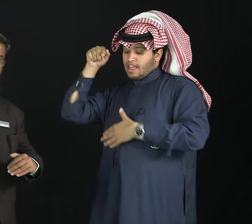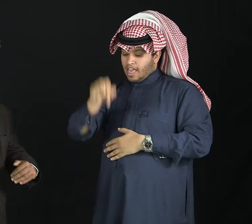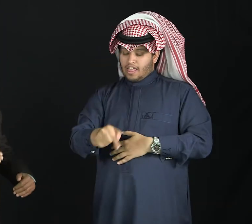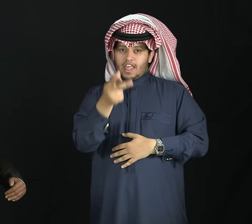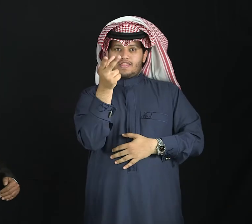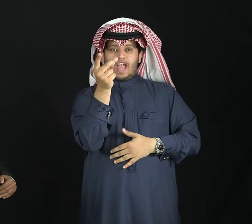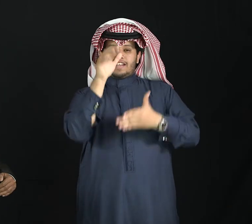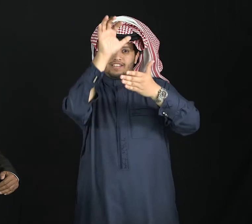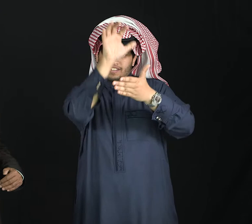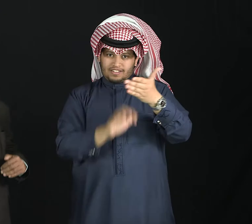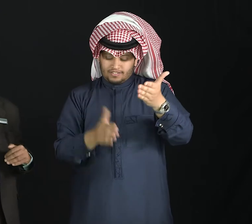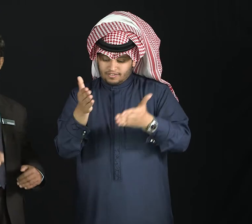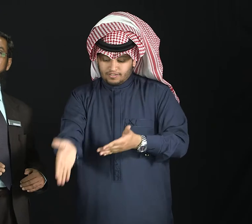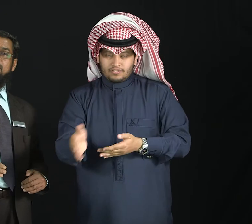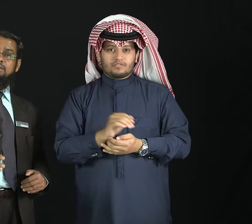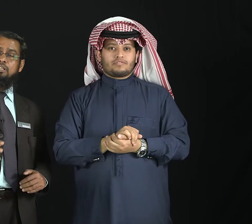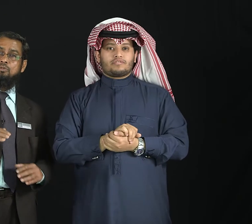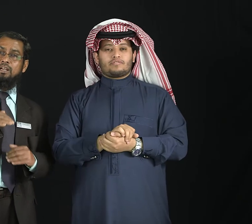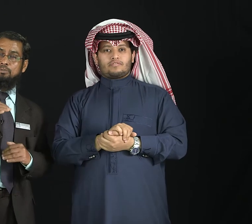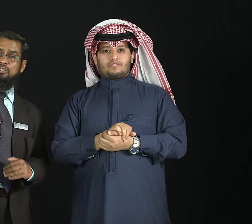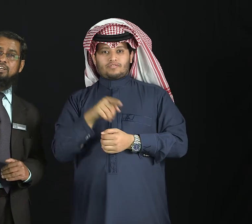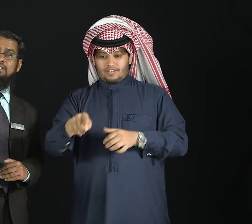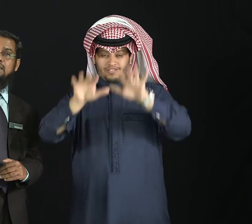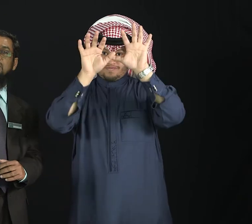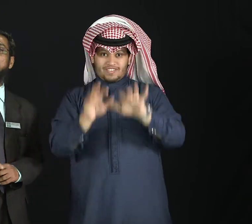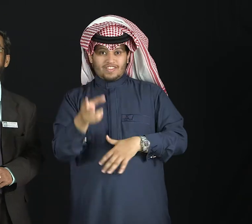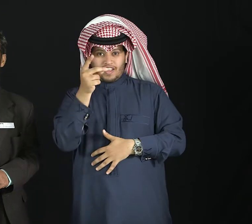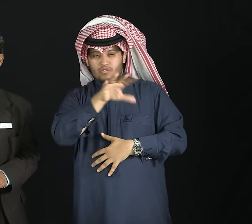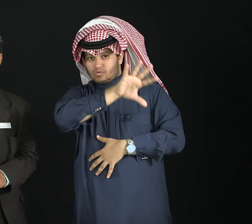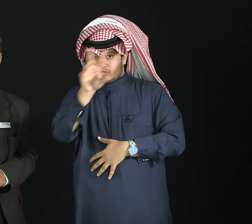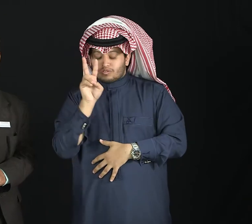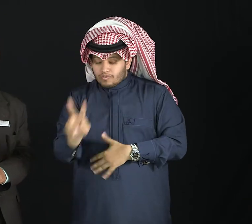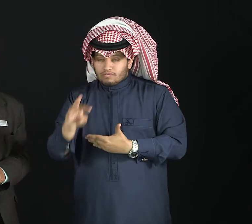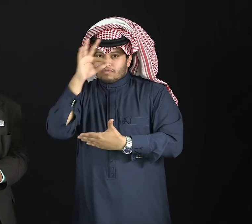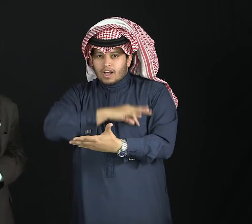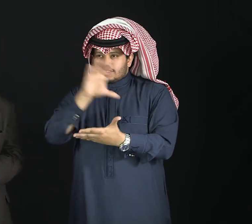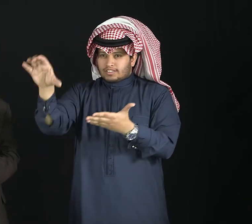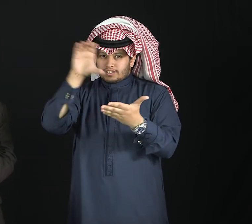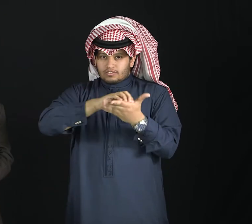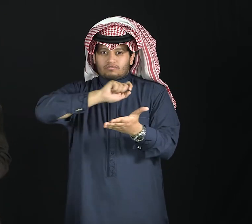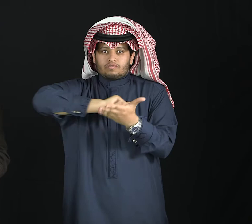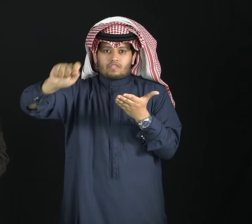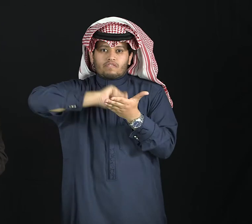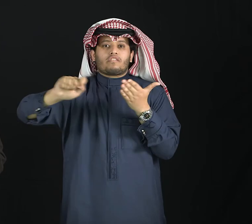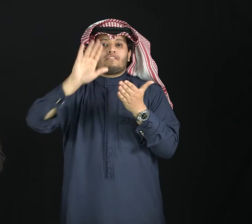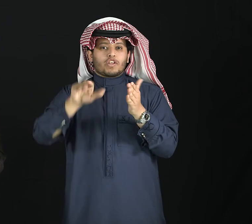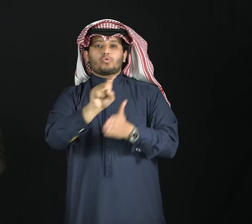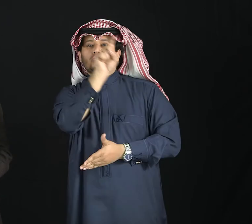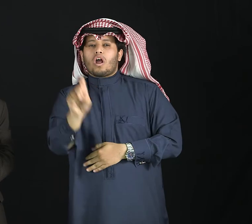complete the questions, you know, multiple choices and true-false, and send to my email.